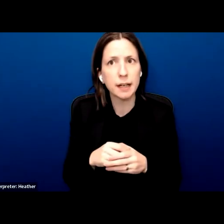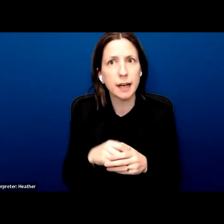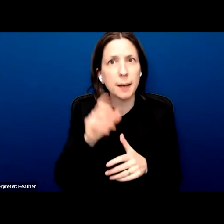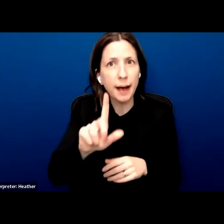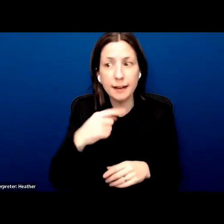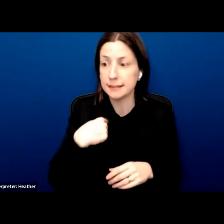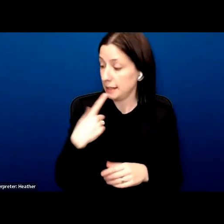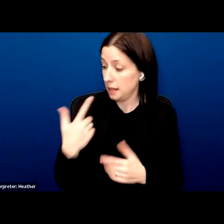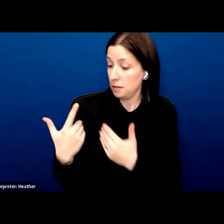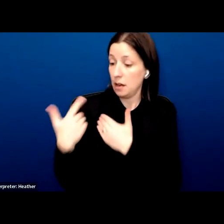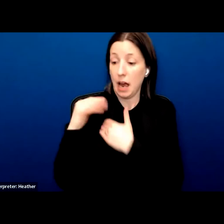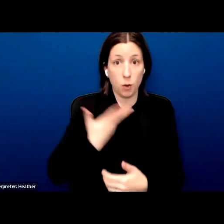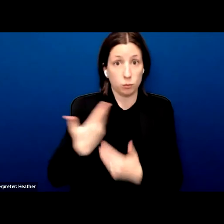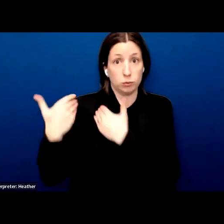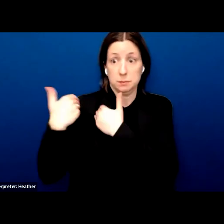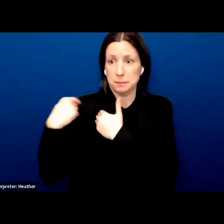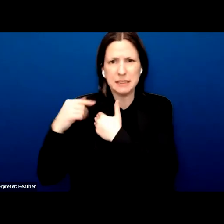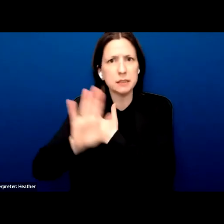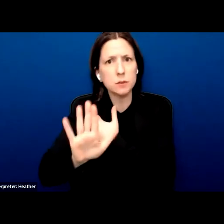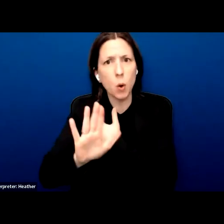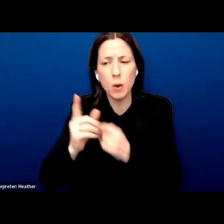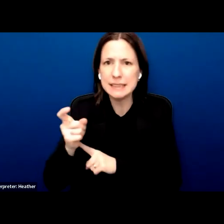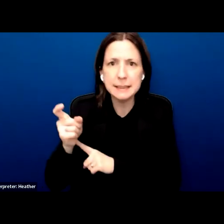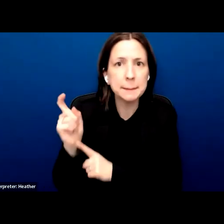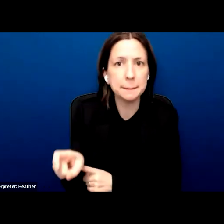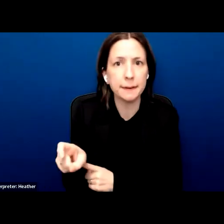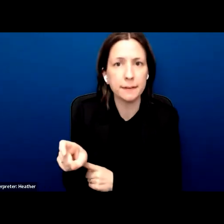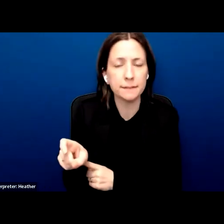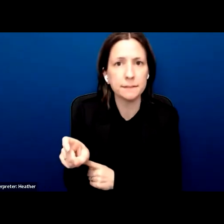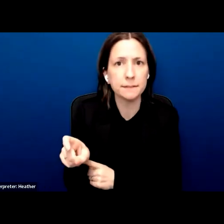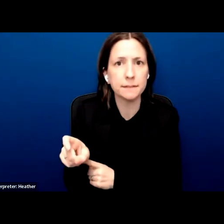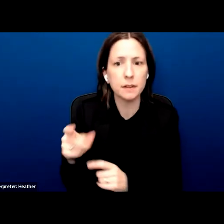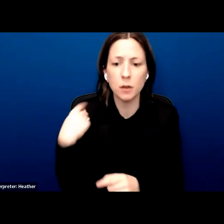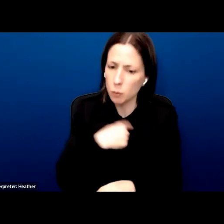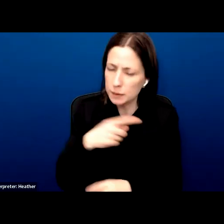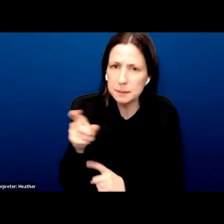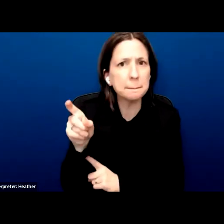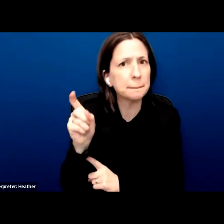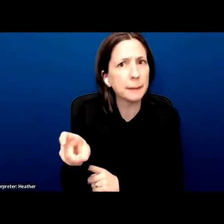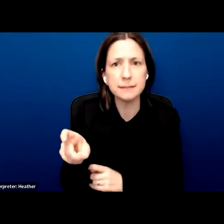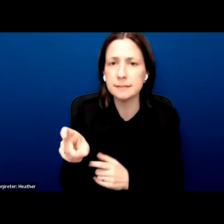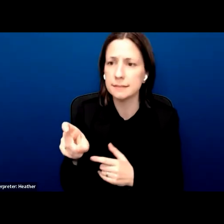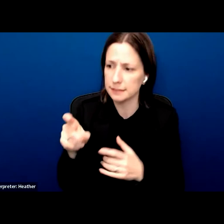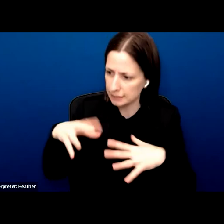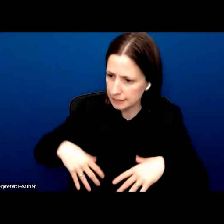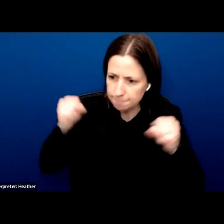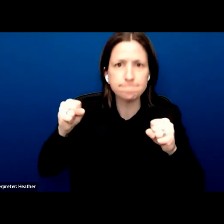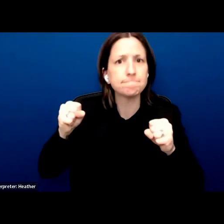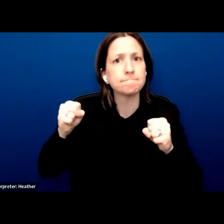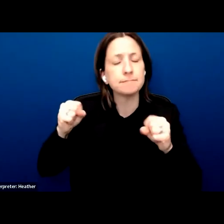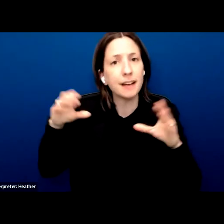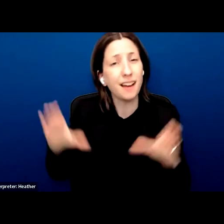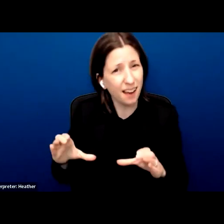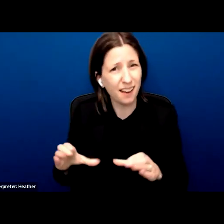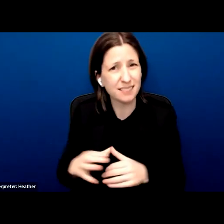for the faith communities. It's much more than that. It's an imperative. There is an imperative of all the faith communities to act.